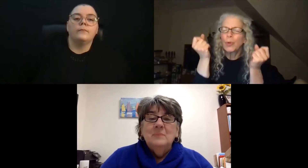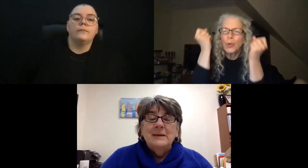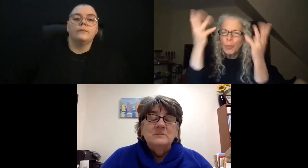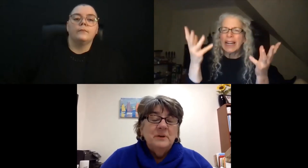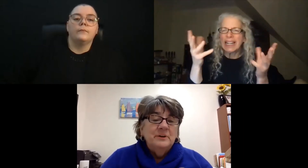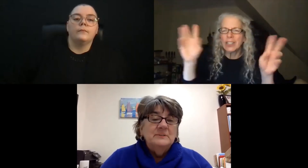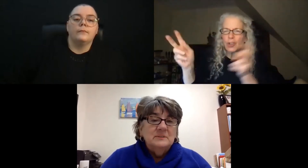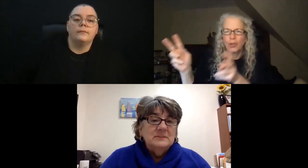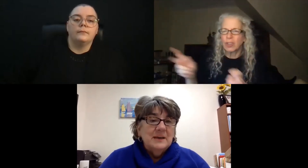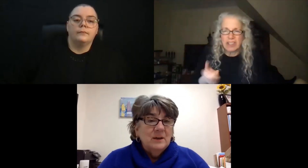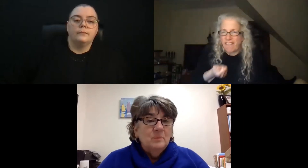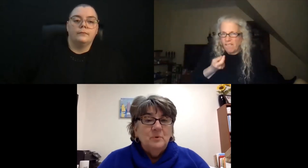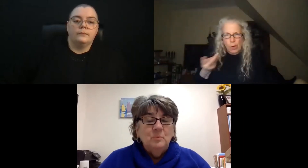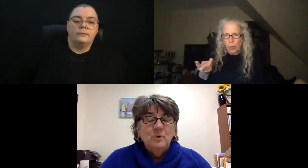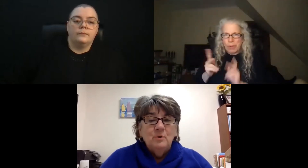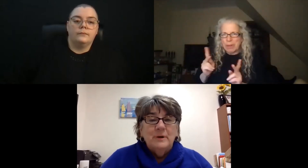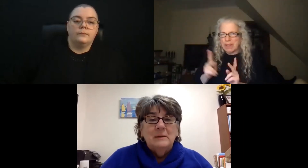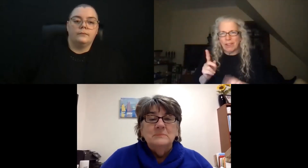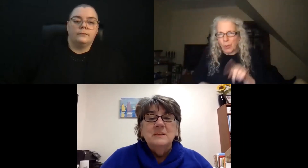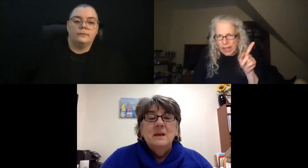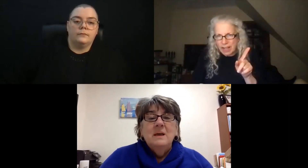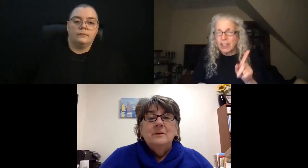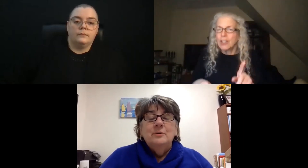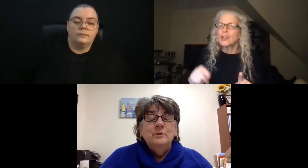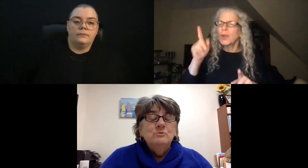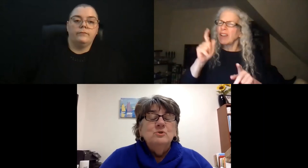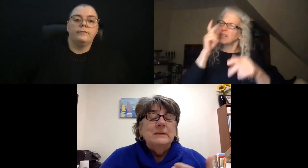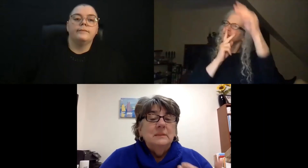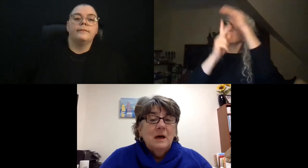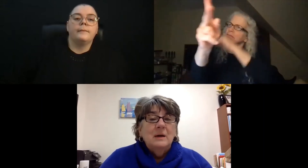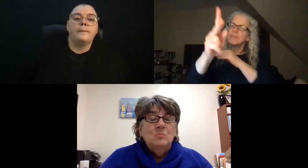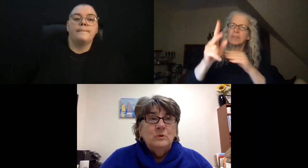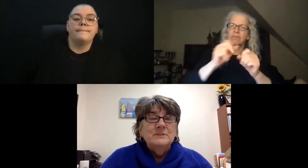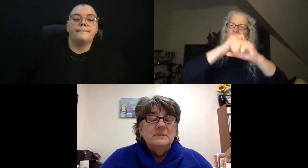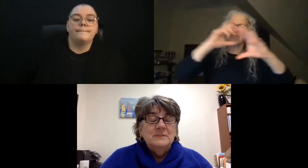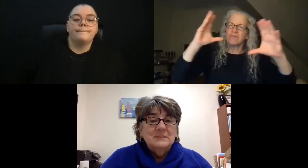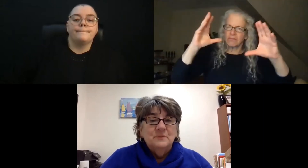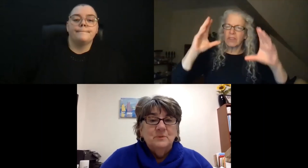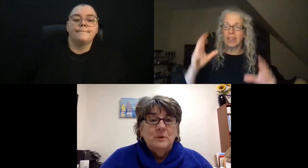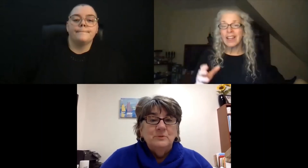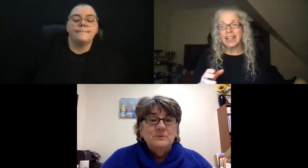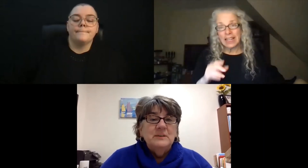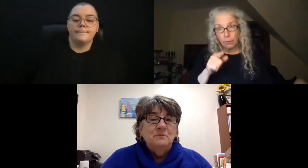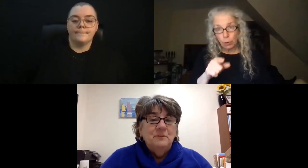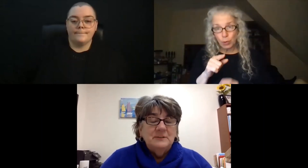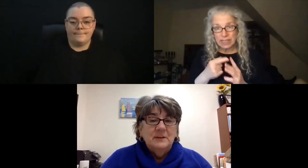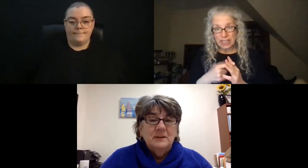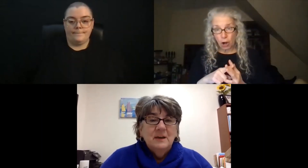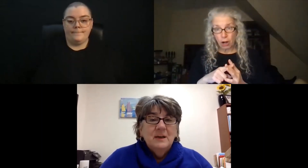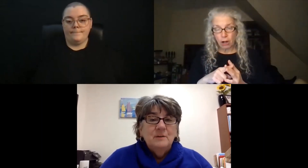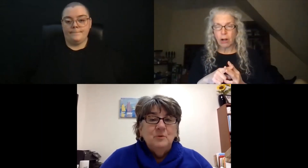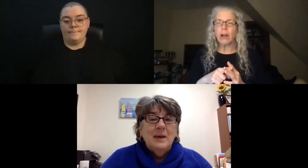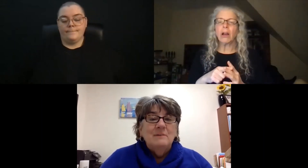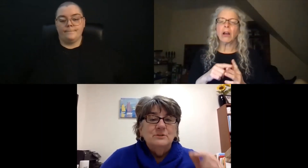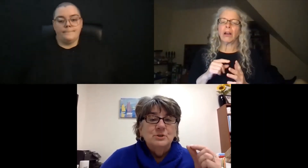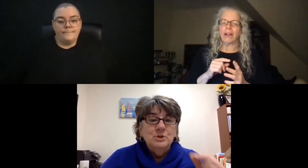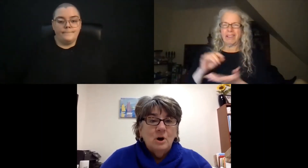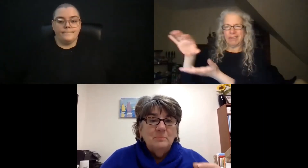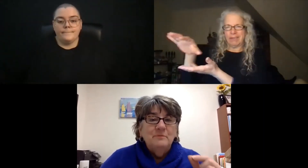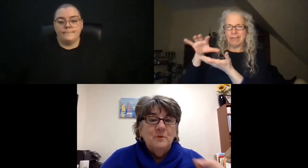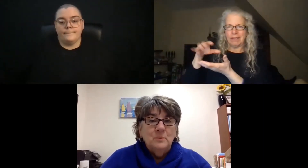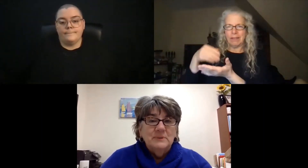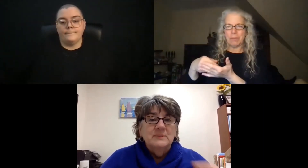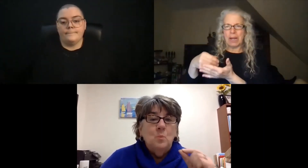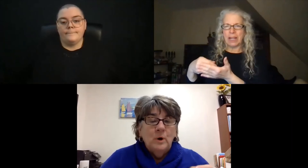My experience in setting up new programs, you're usually a lot more successful when you seek funding if you have a